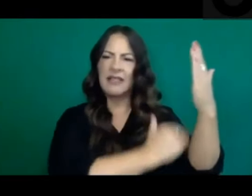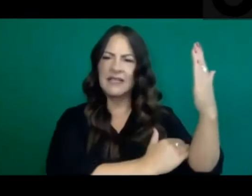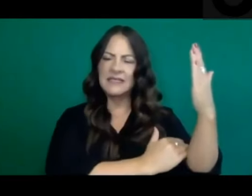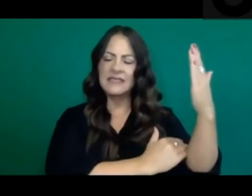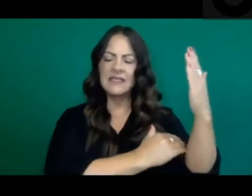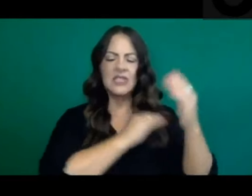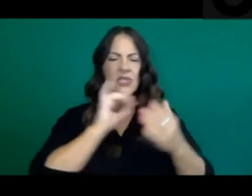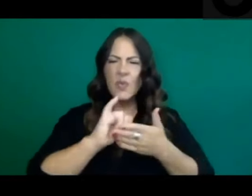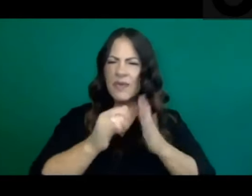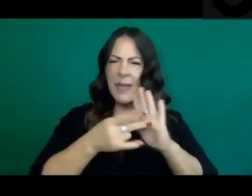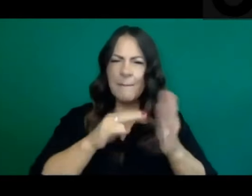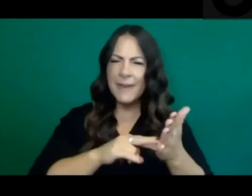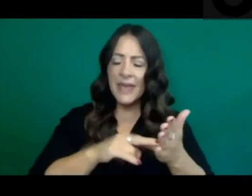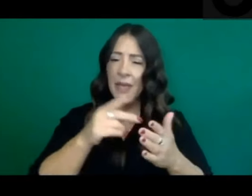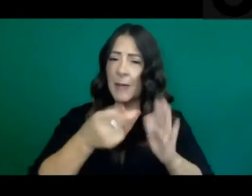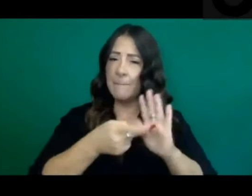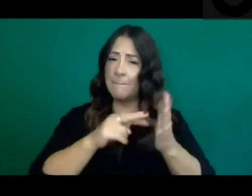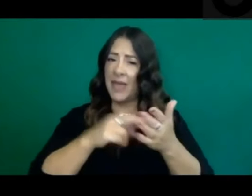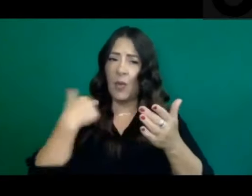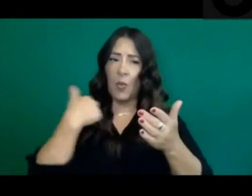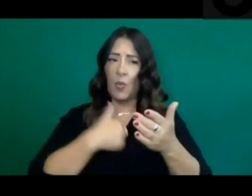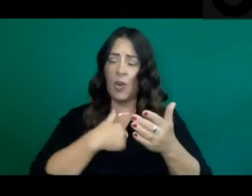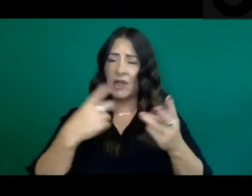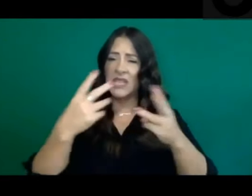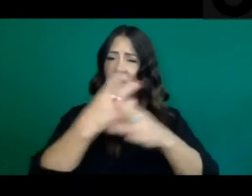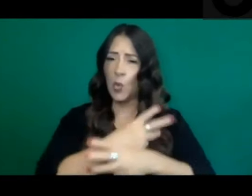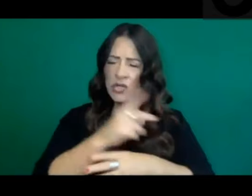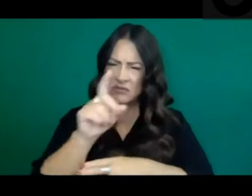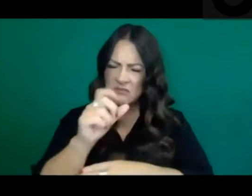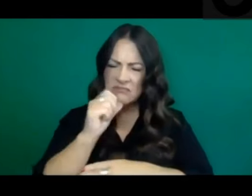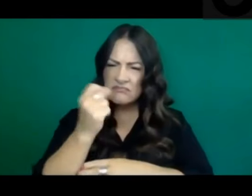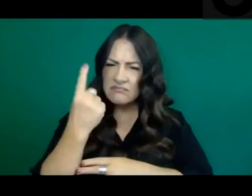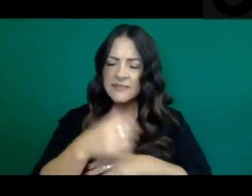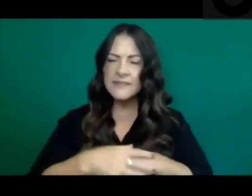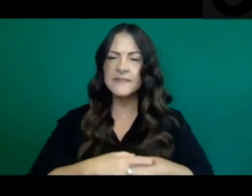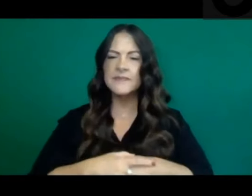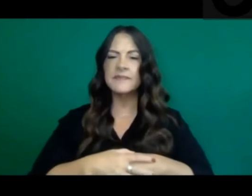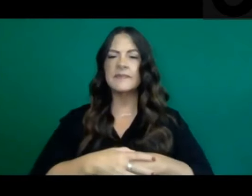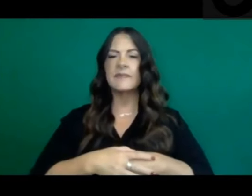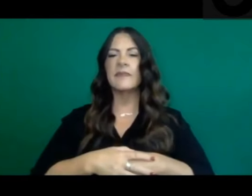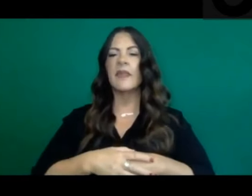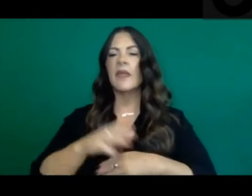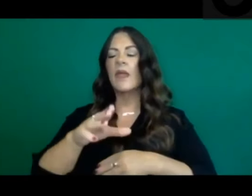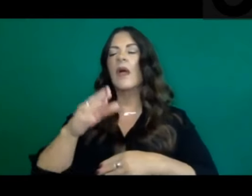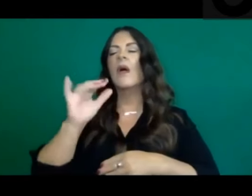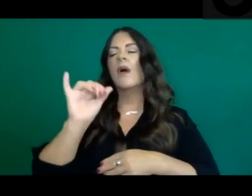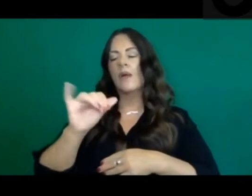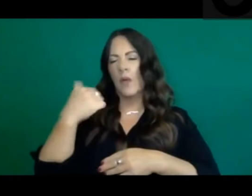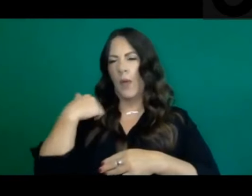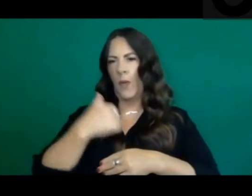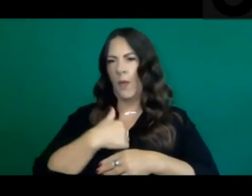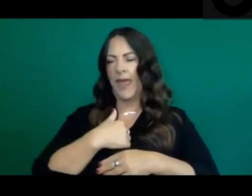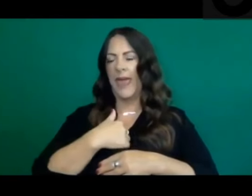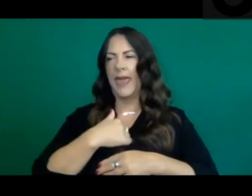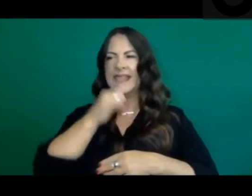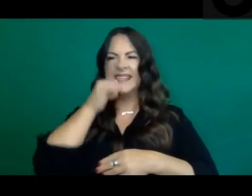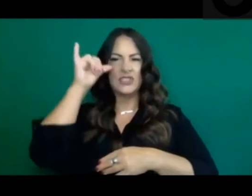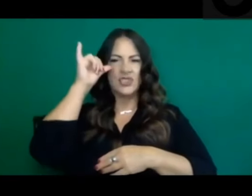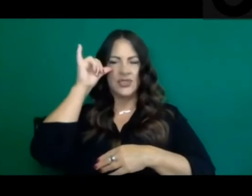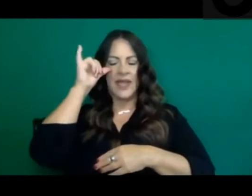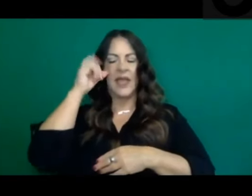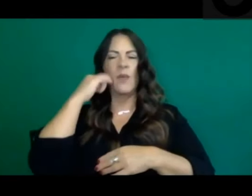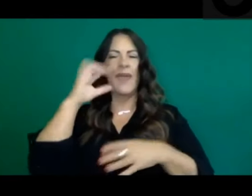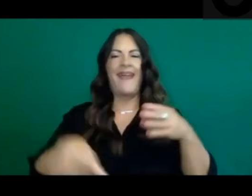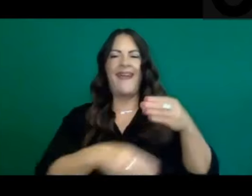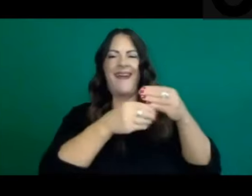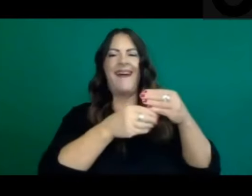So what we have seen in the counties that have been added over, you know, really yesterday, as a result